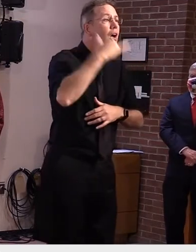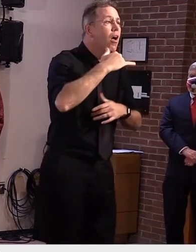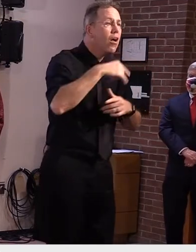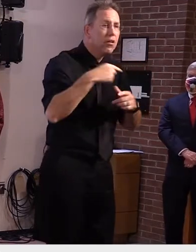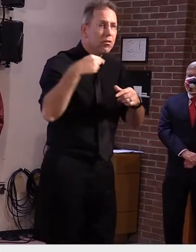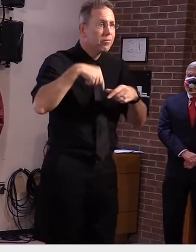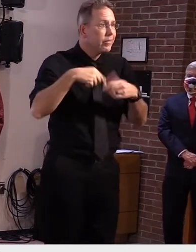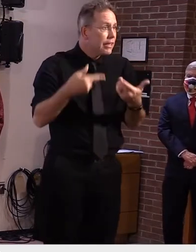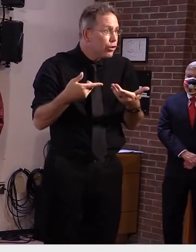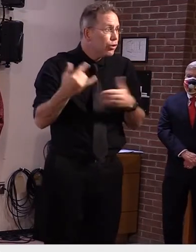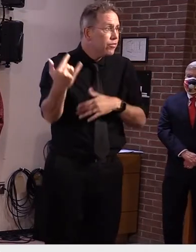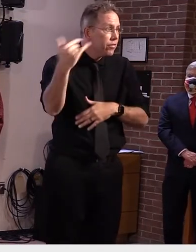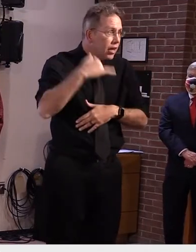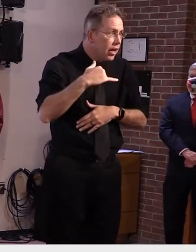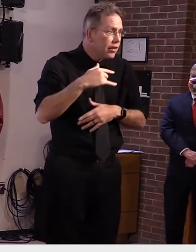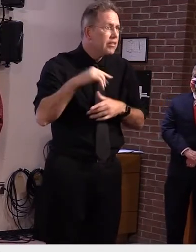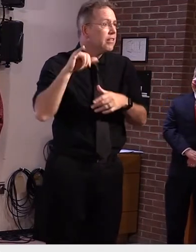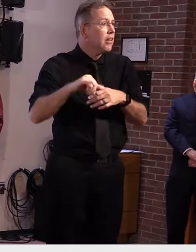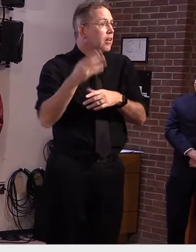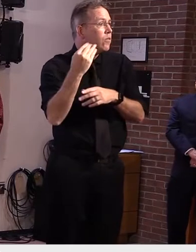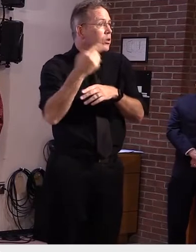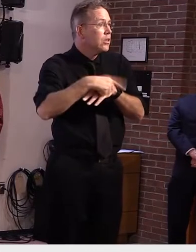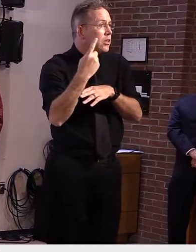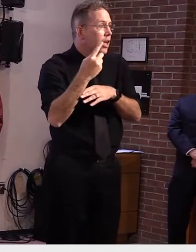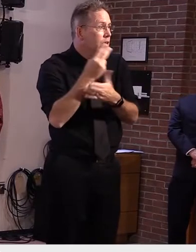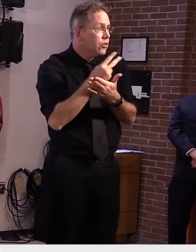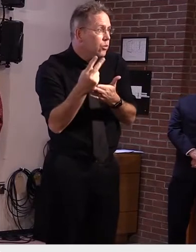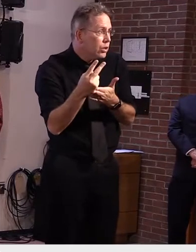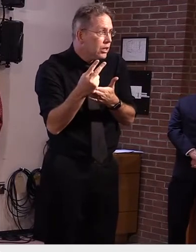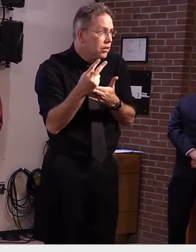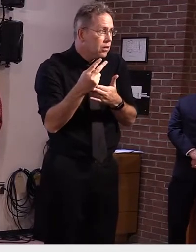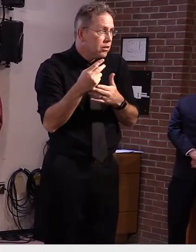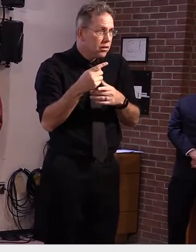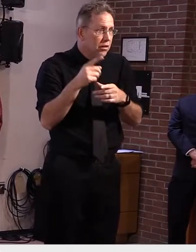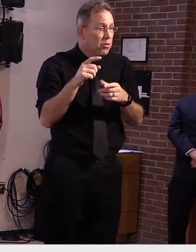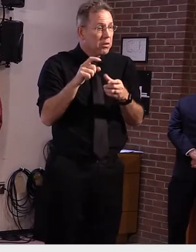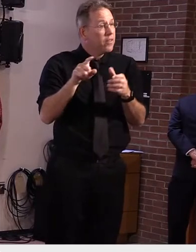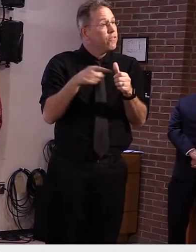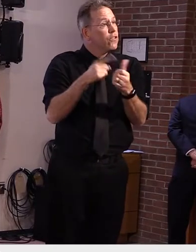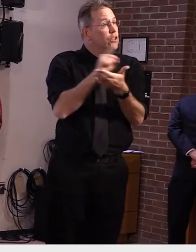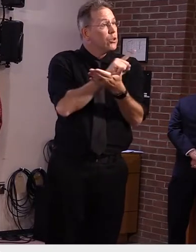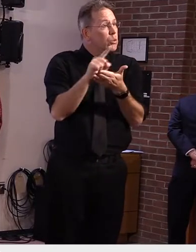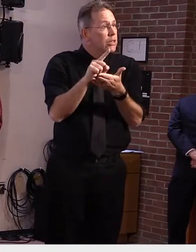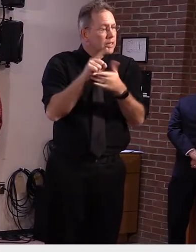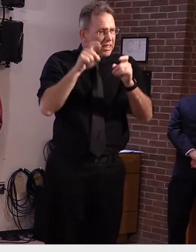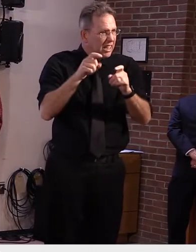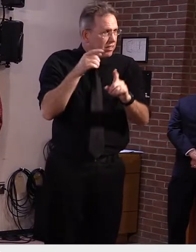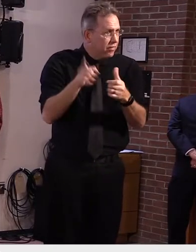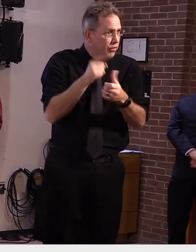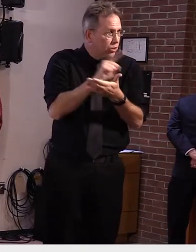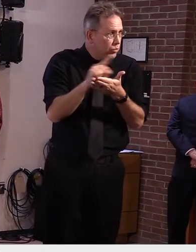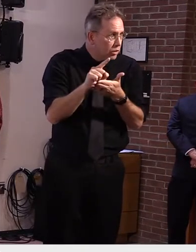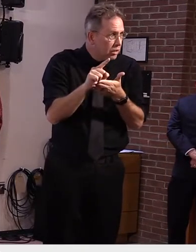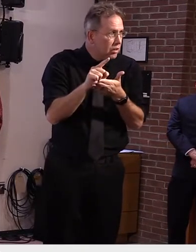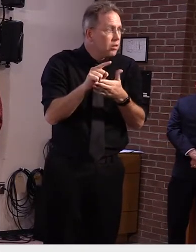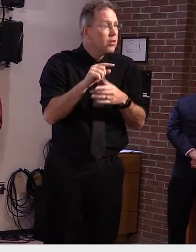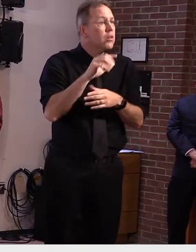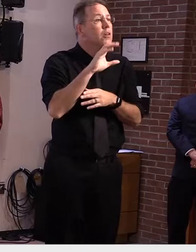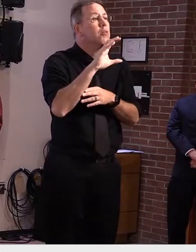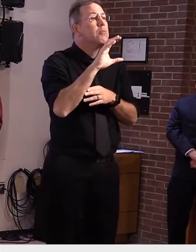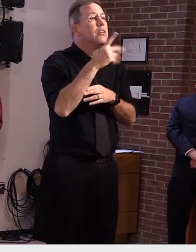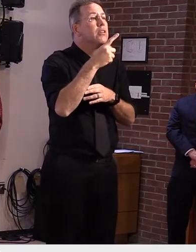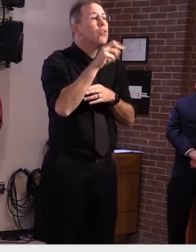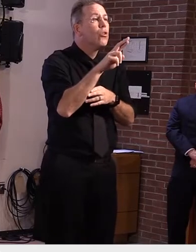or later to shorten your quarantine, but it needs to be a negative PCR test. And remember, testing is not prevention.